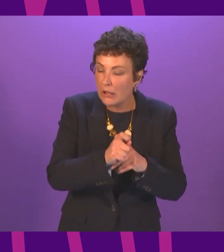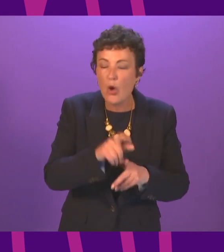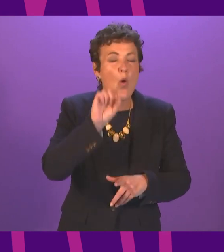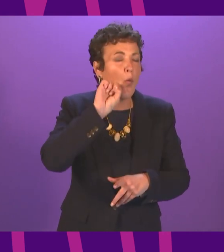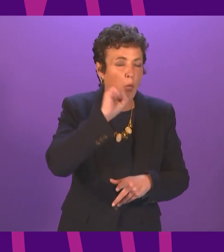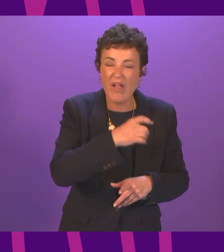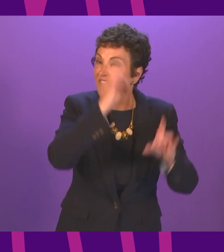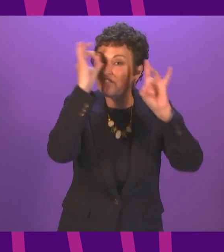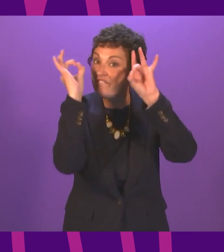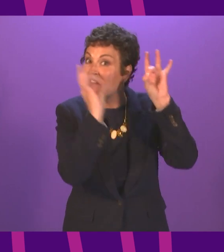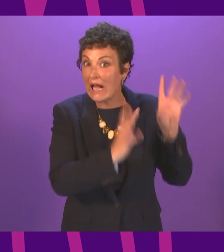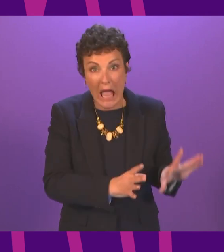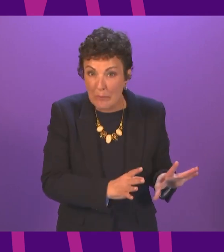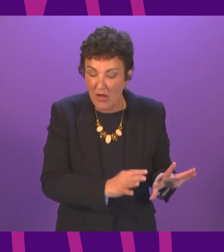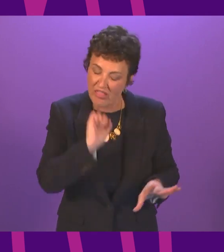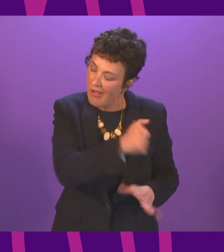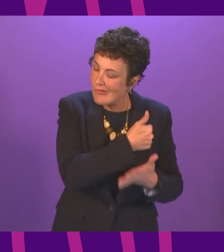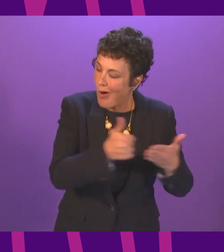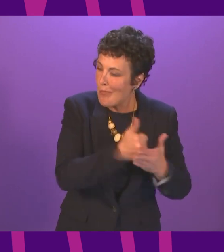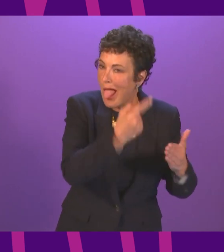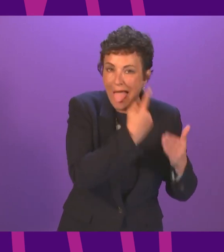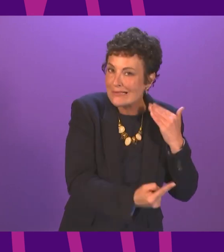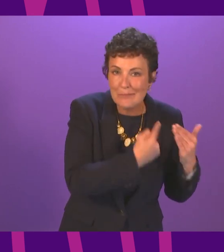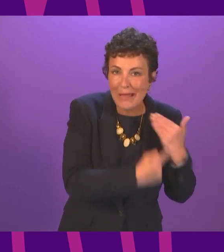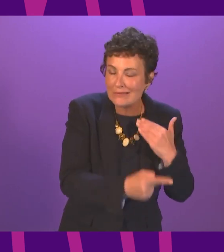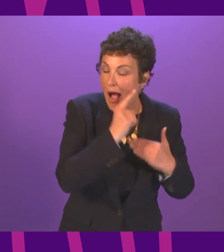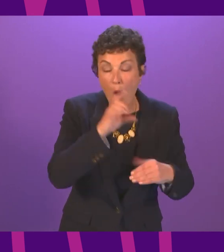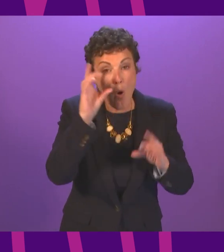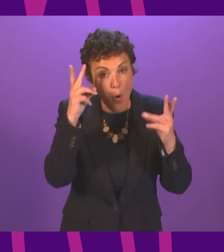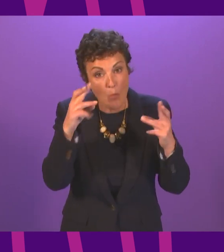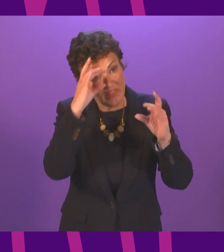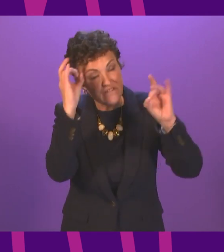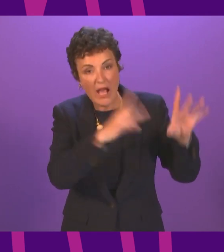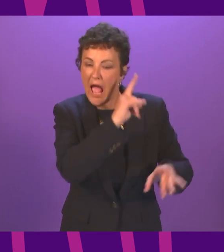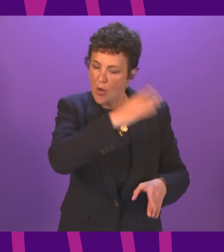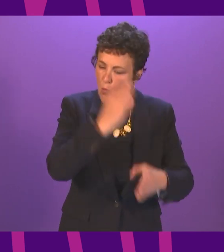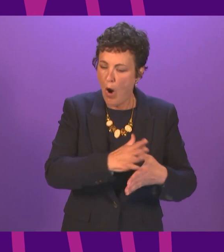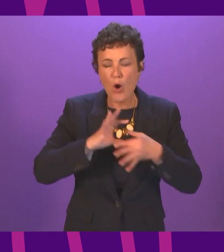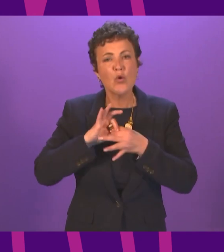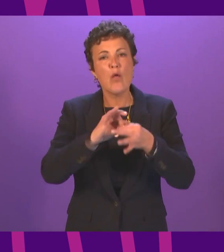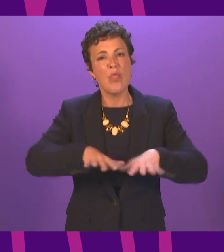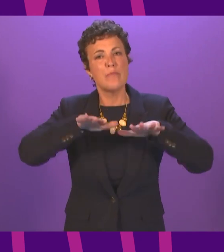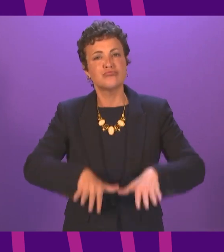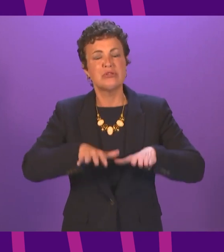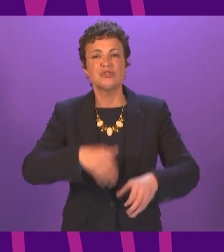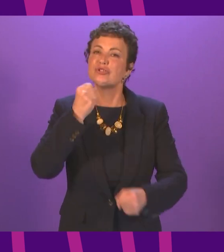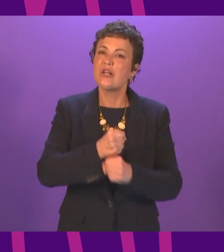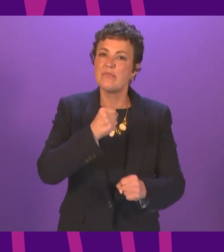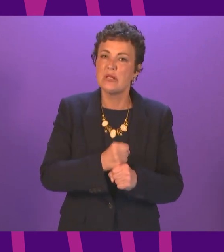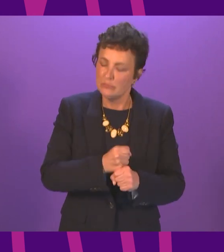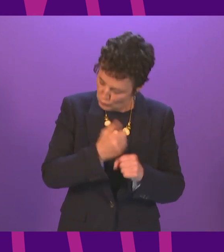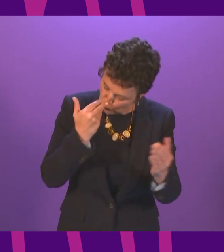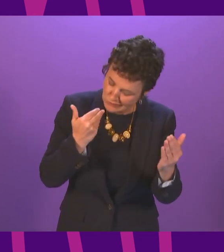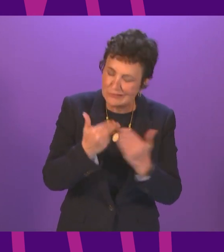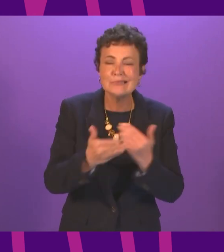ideological positions and work together with the British government in order to tackle these